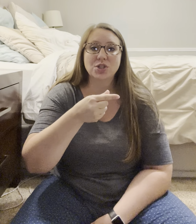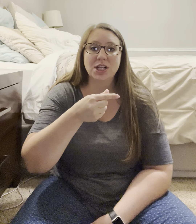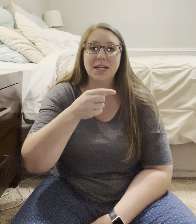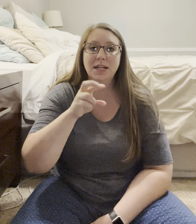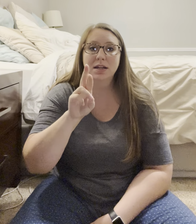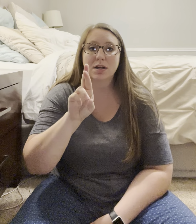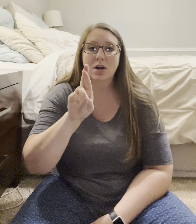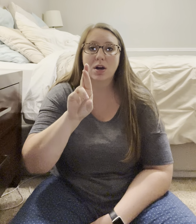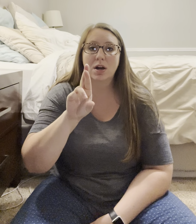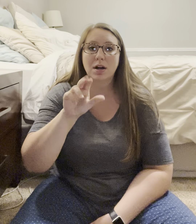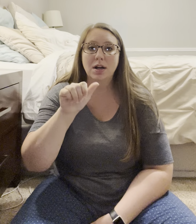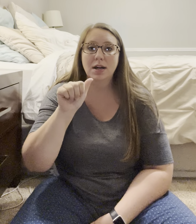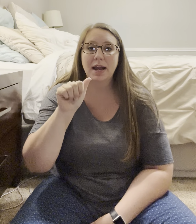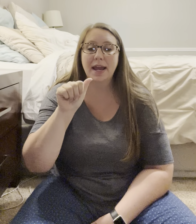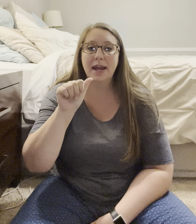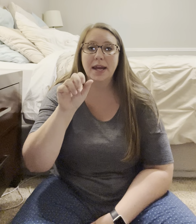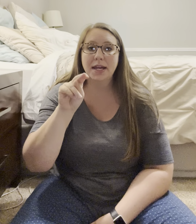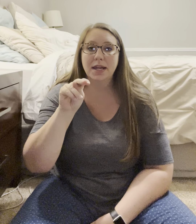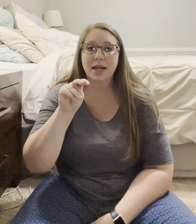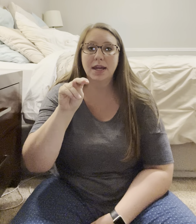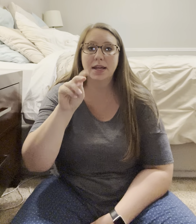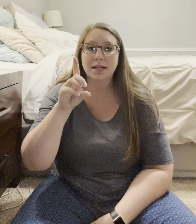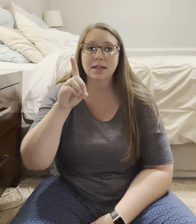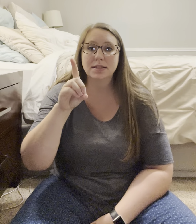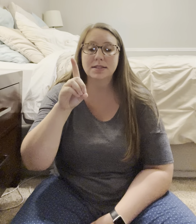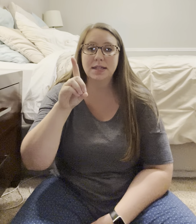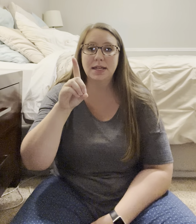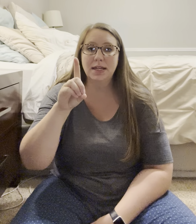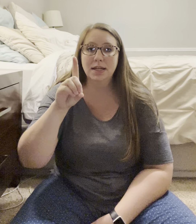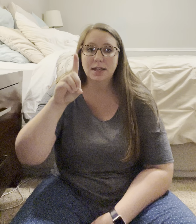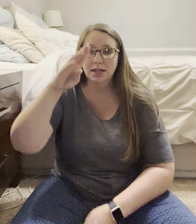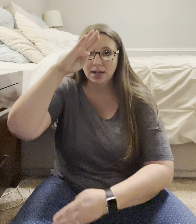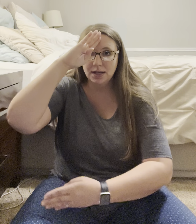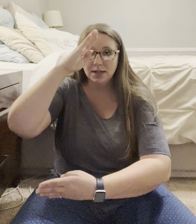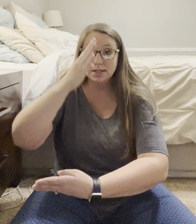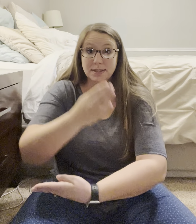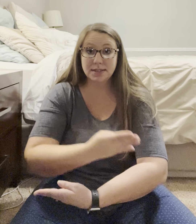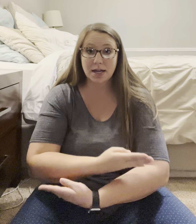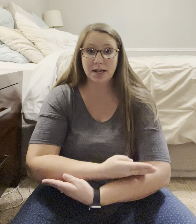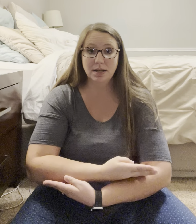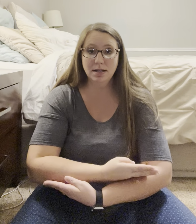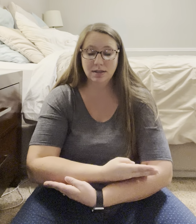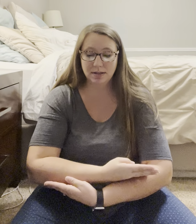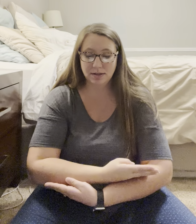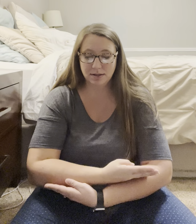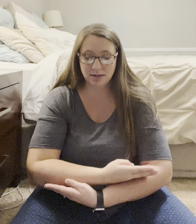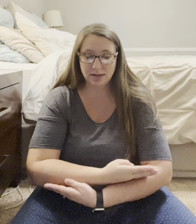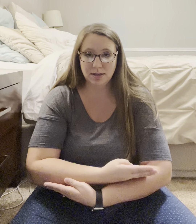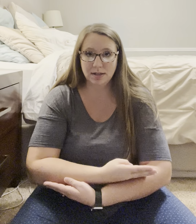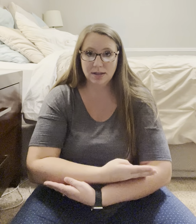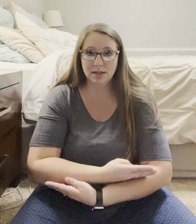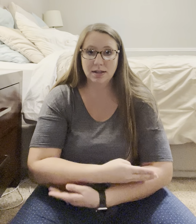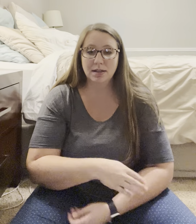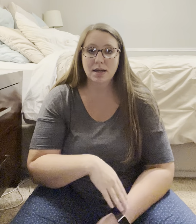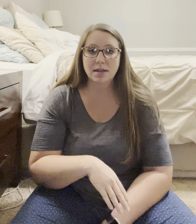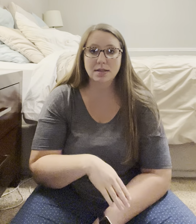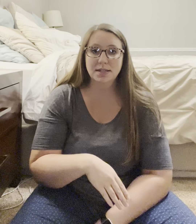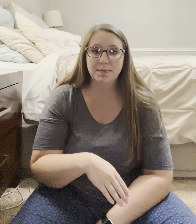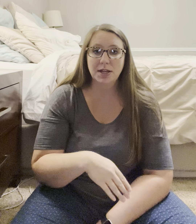G, R, A, N, D, son. And then same thing,